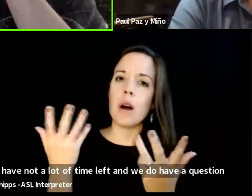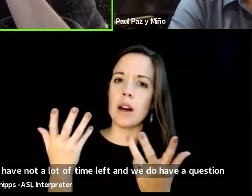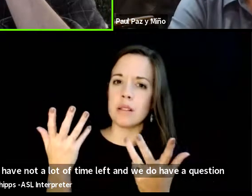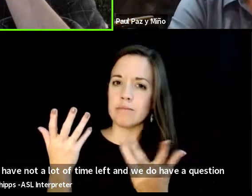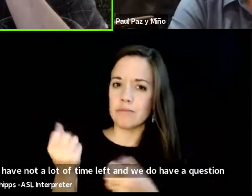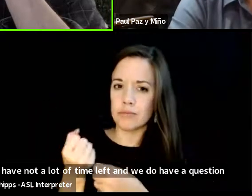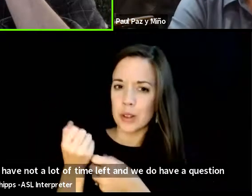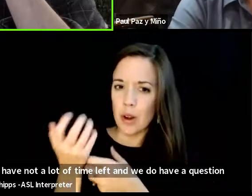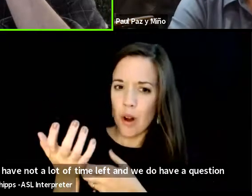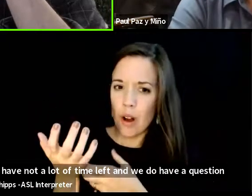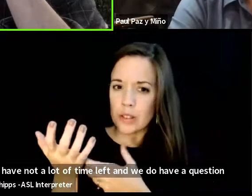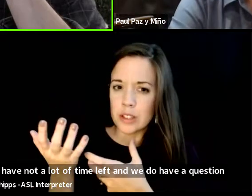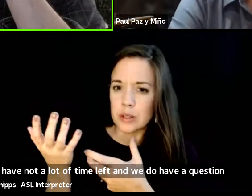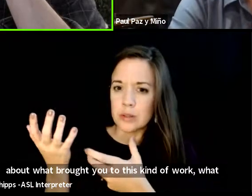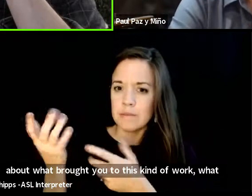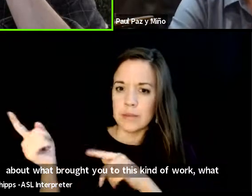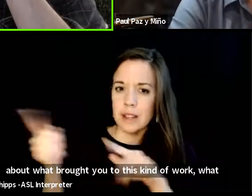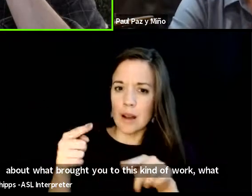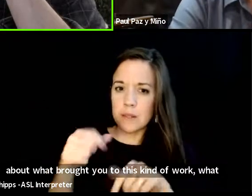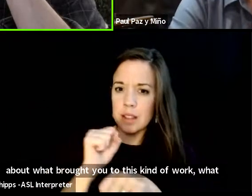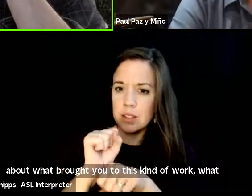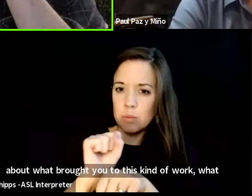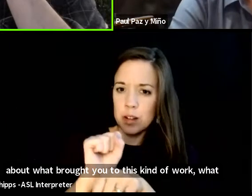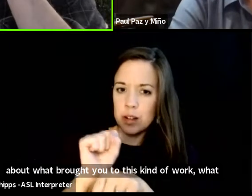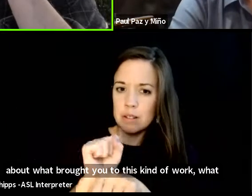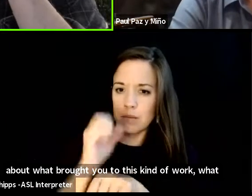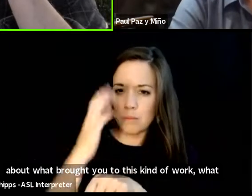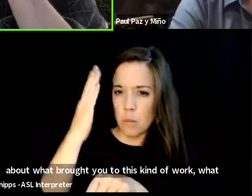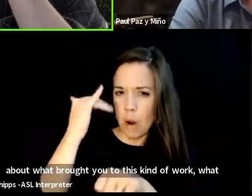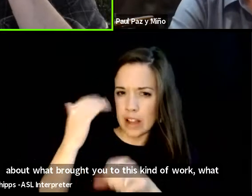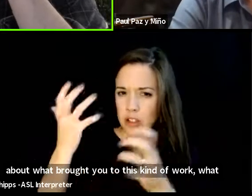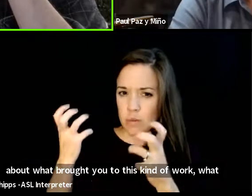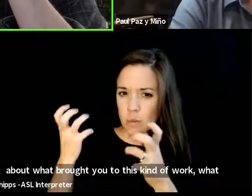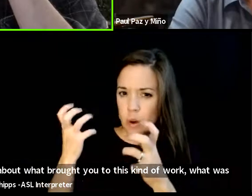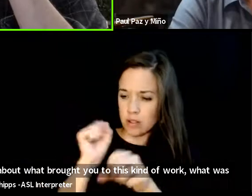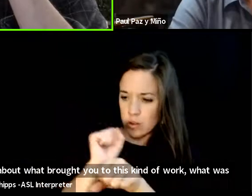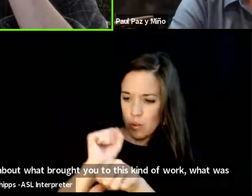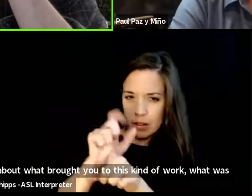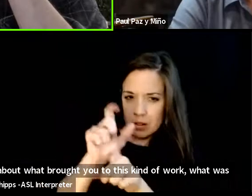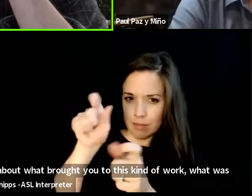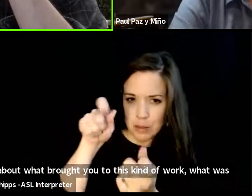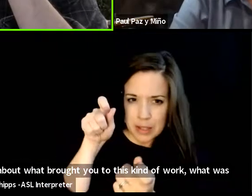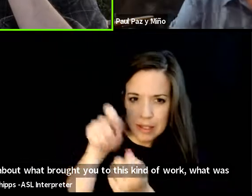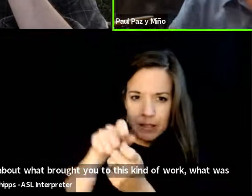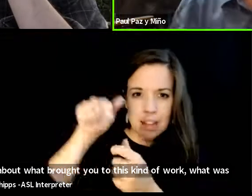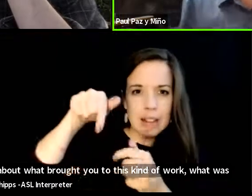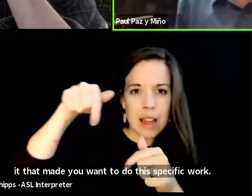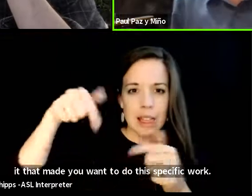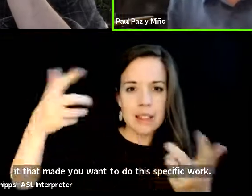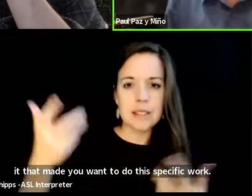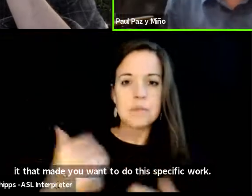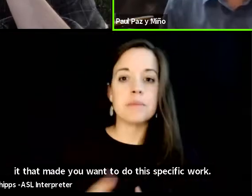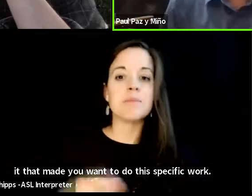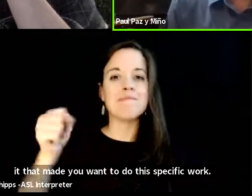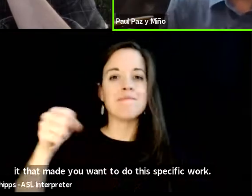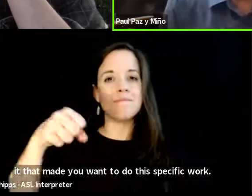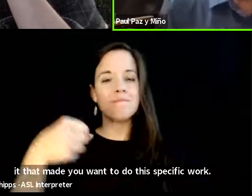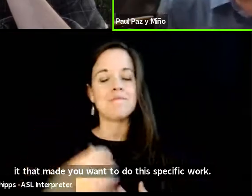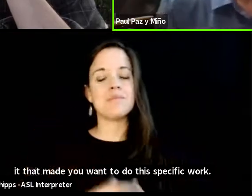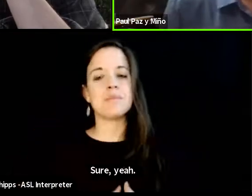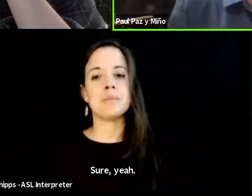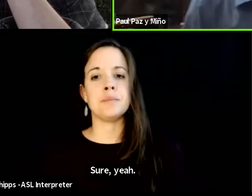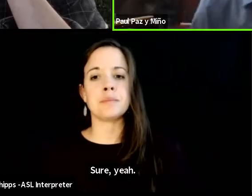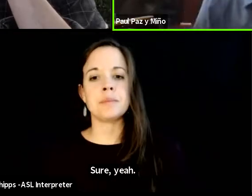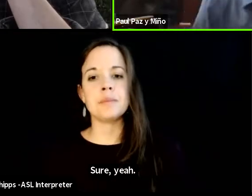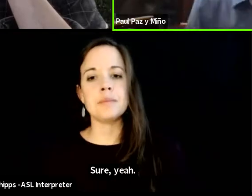to this kind of work what what was it that made you want to do this specific work sure yeah um so